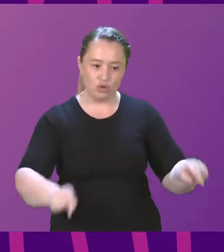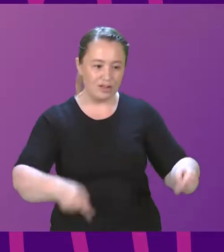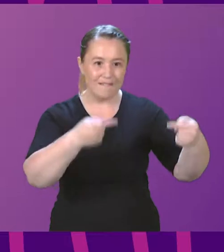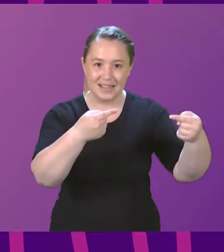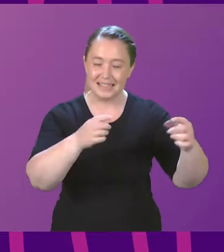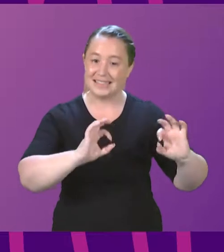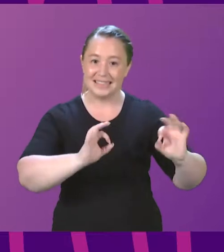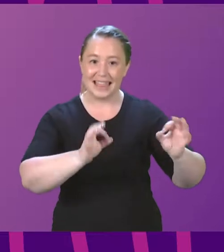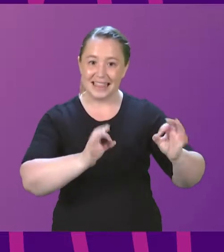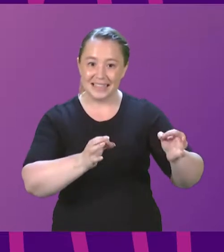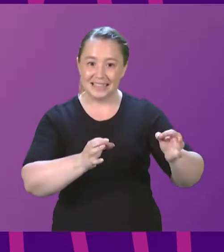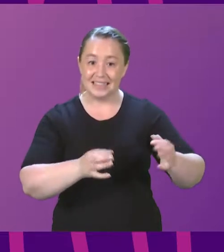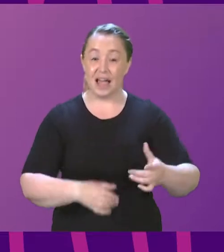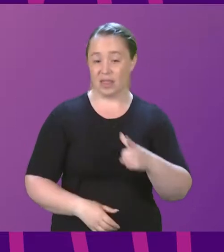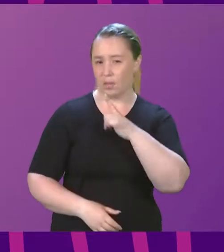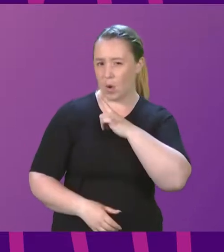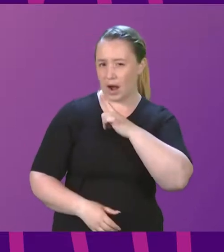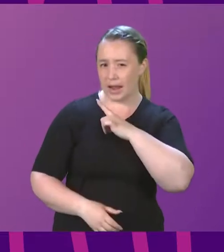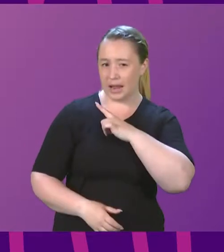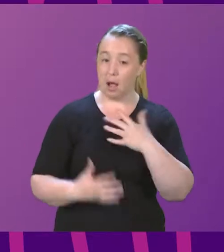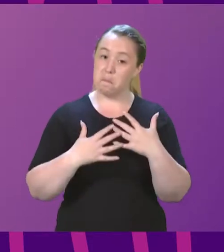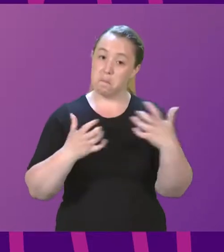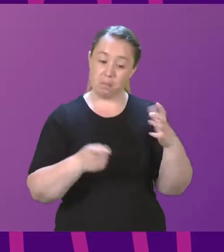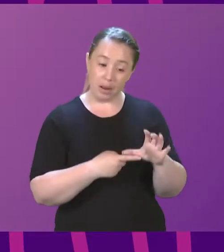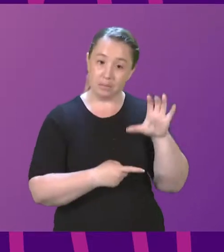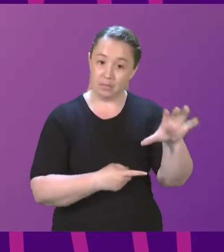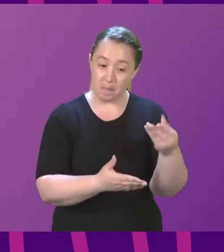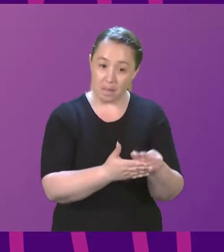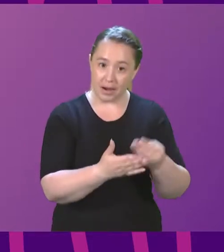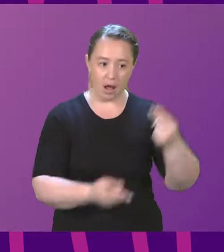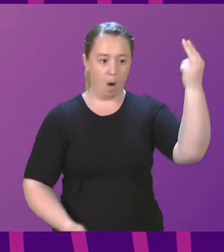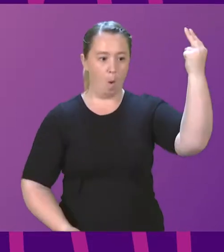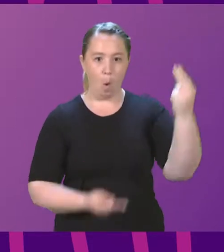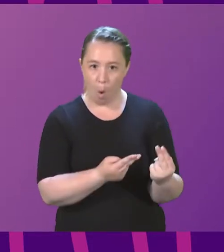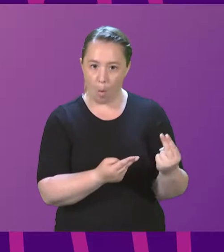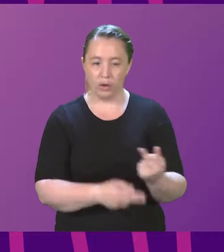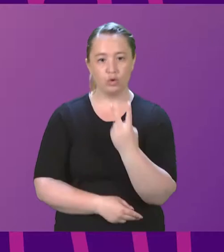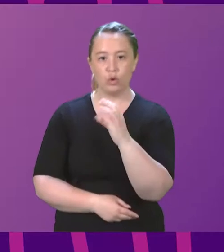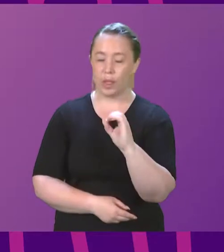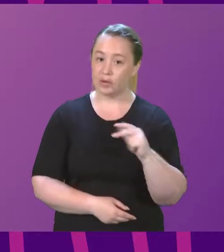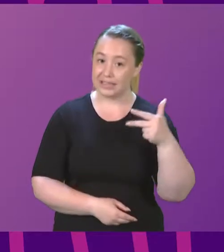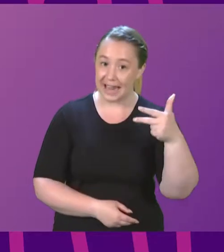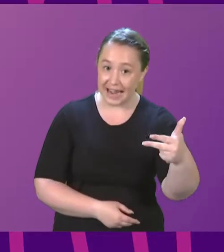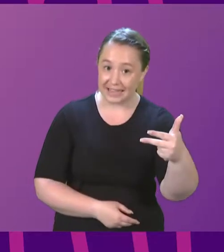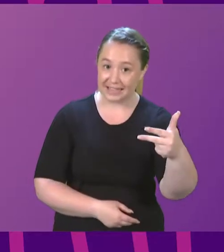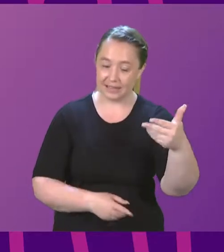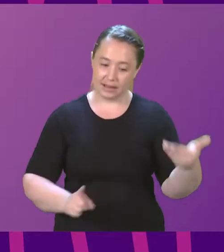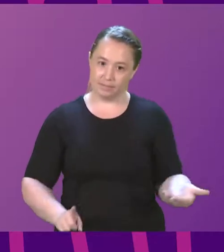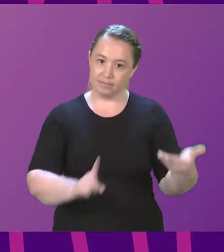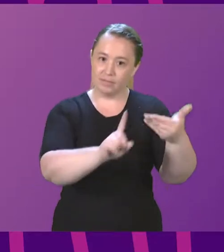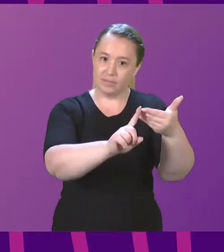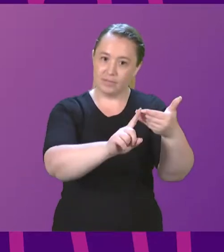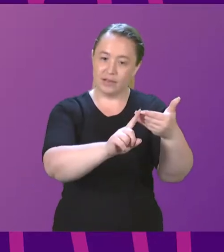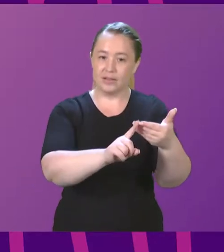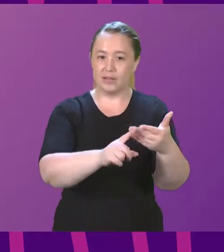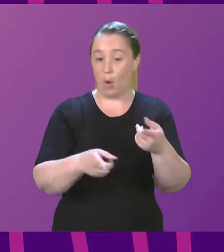direct result of the dramatic reduction in public spending and Legal Aid over 20 years. In 2008, the year the benchmark the Minister is happy